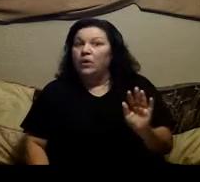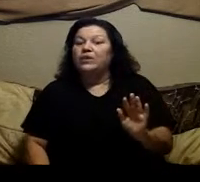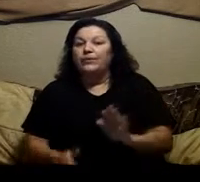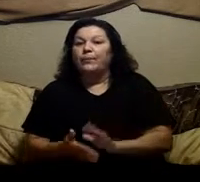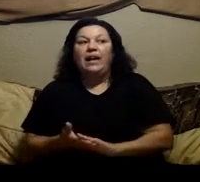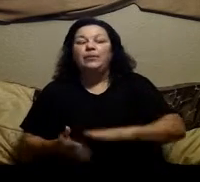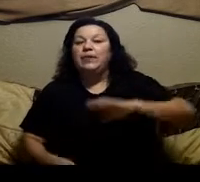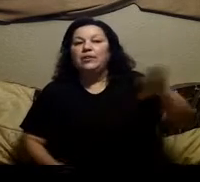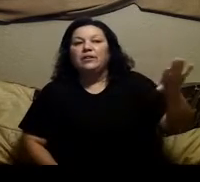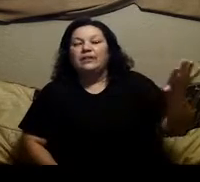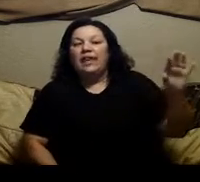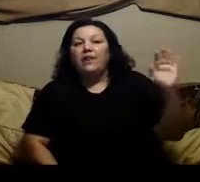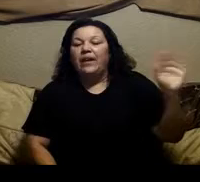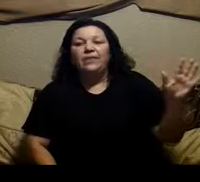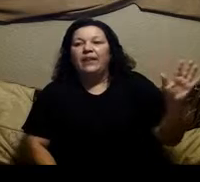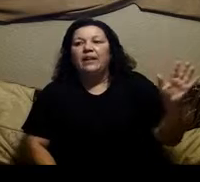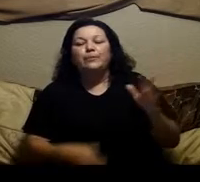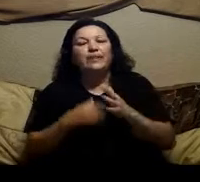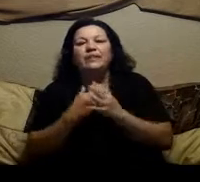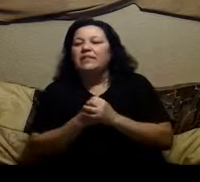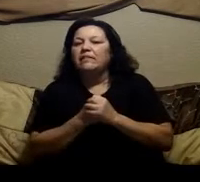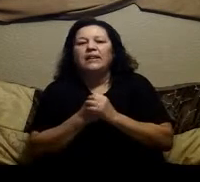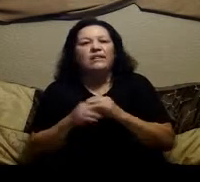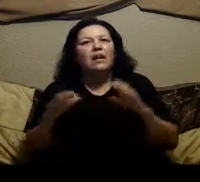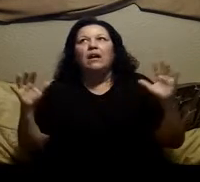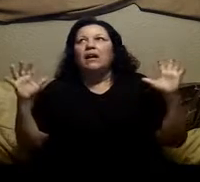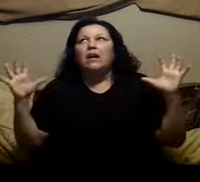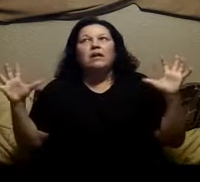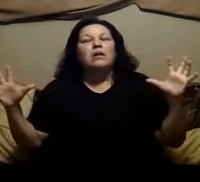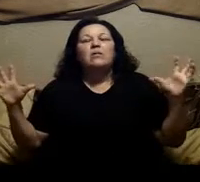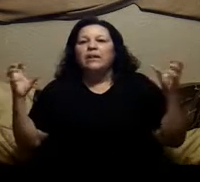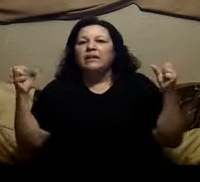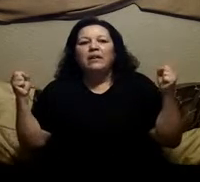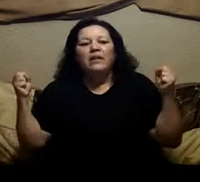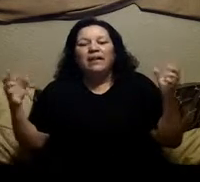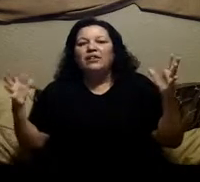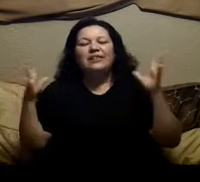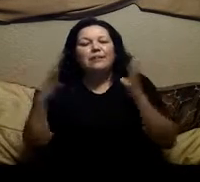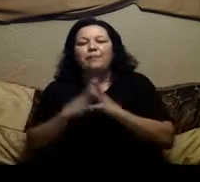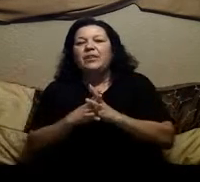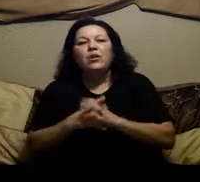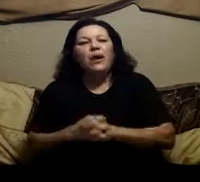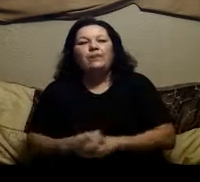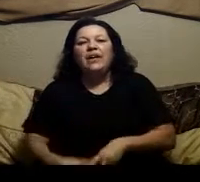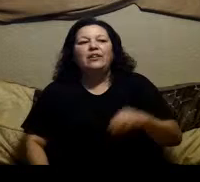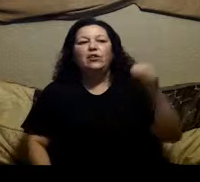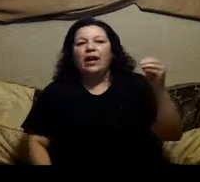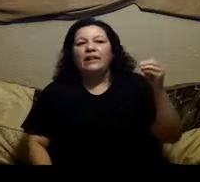worst for me i was able to to get off everything else but the cigarettes oh my god i just you know i mean i tried